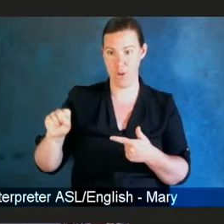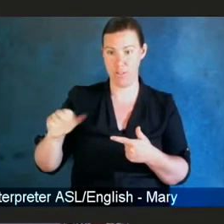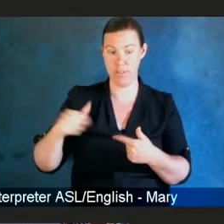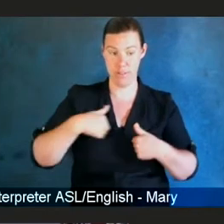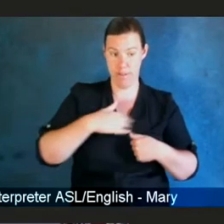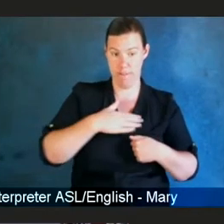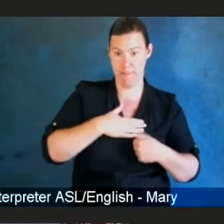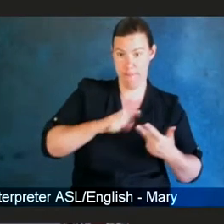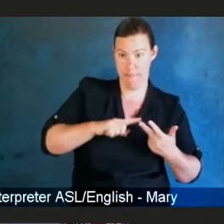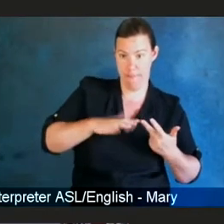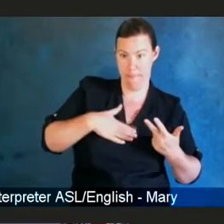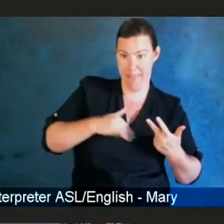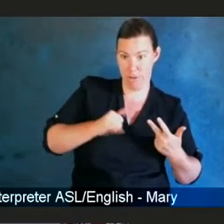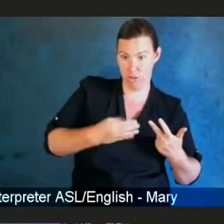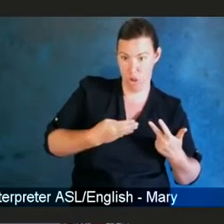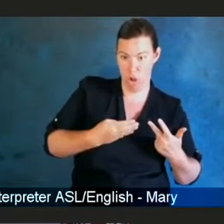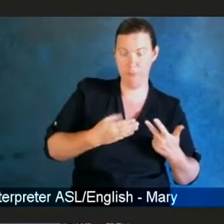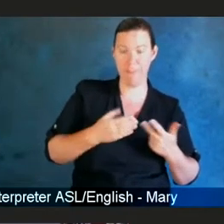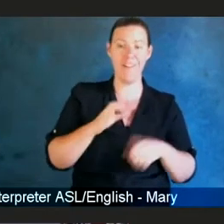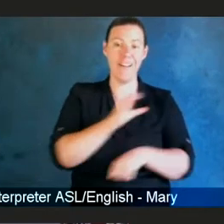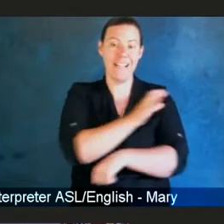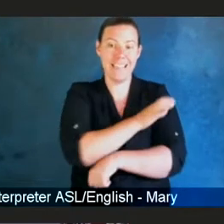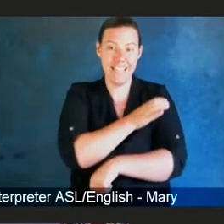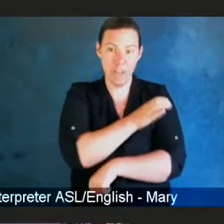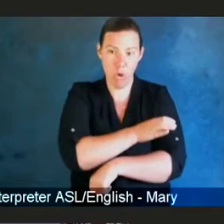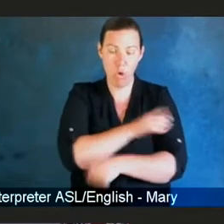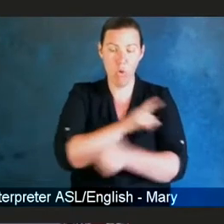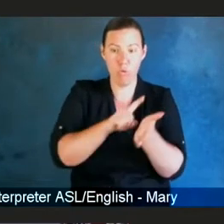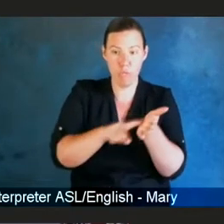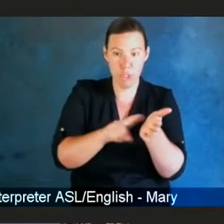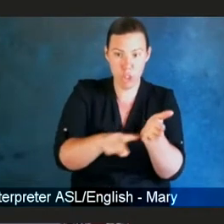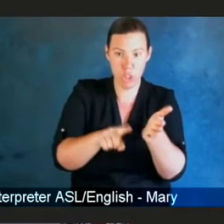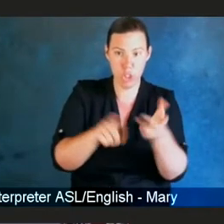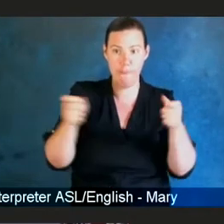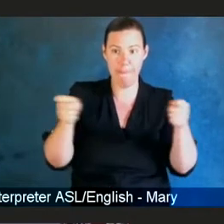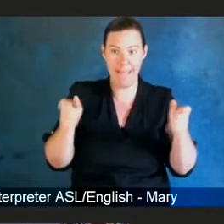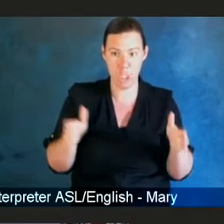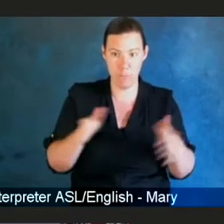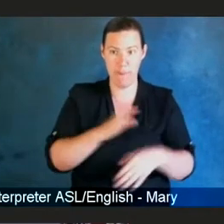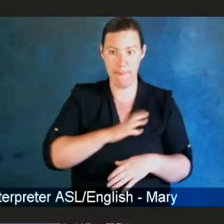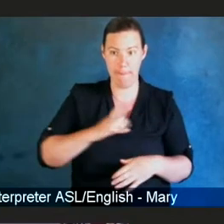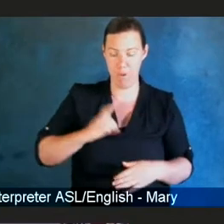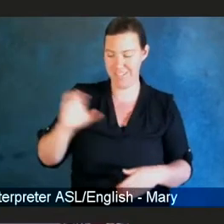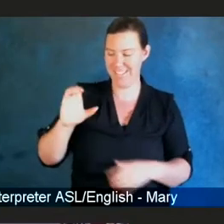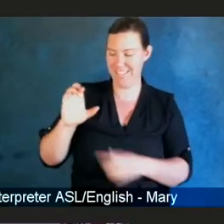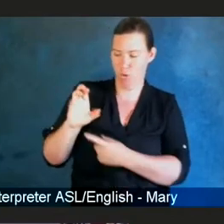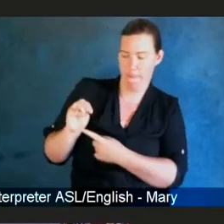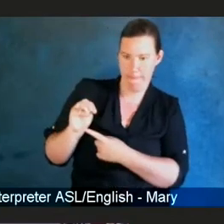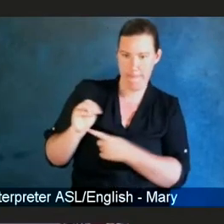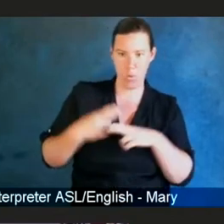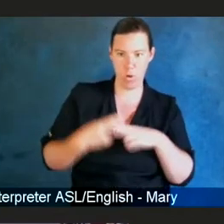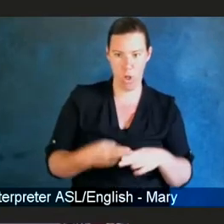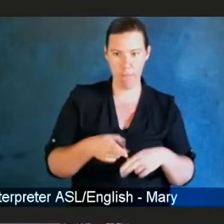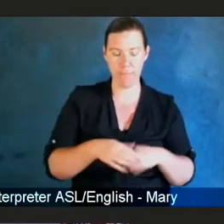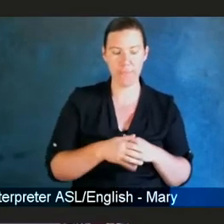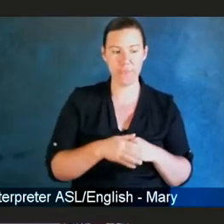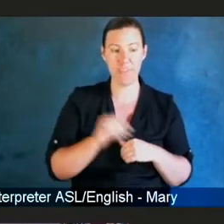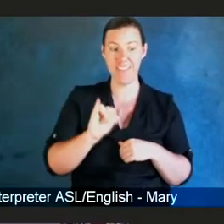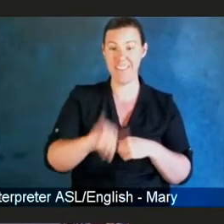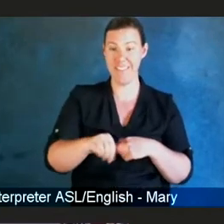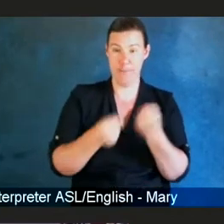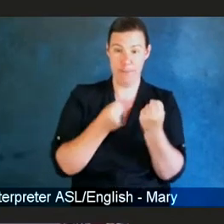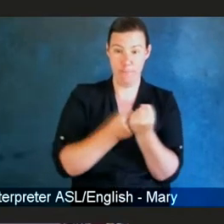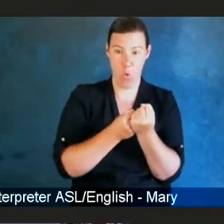CRUM, as we called it. And its purpose was to provide the logistical support for the clinical trials